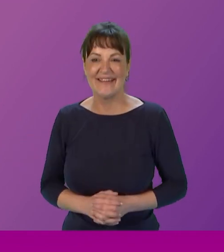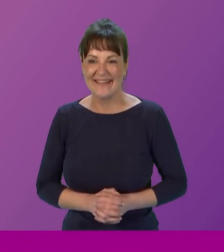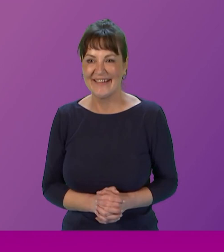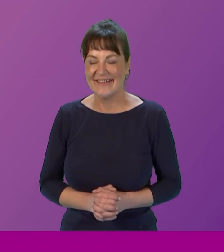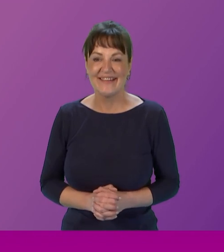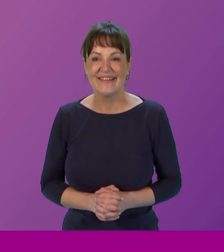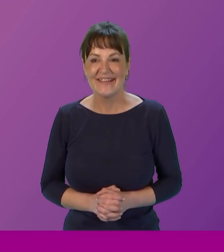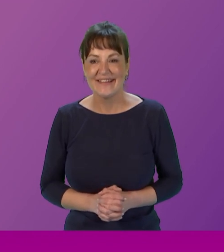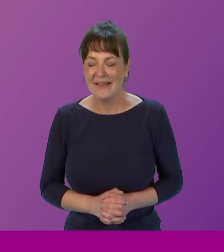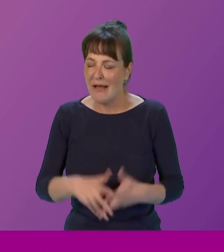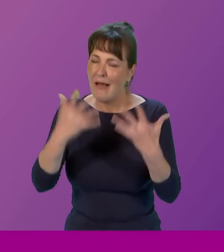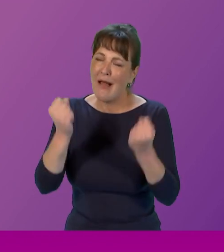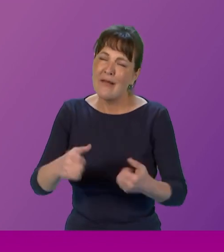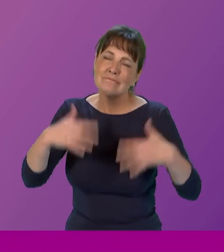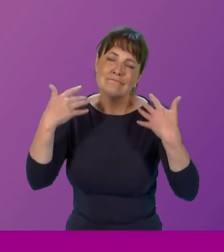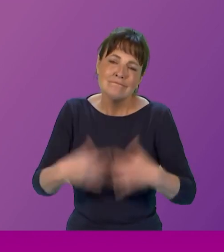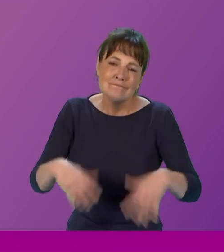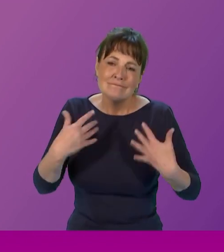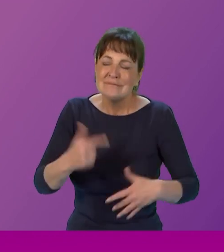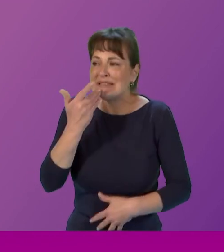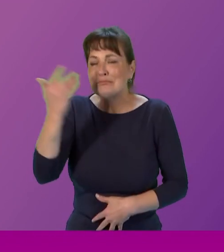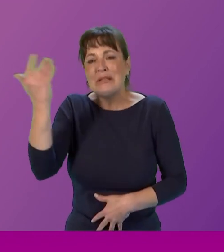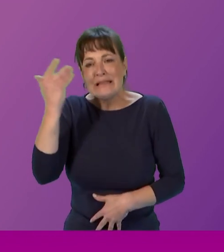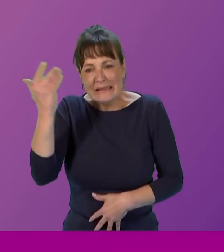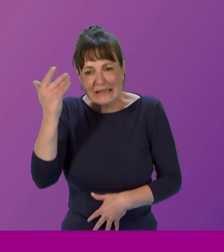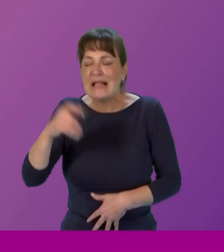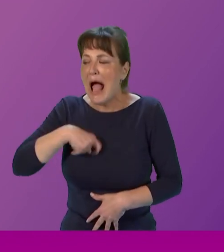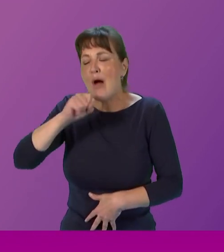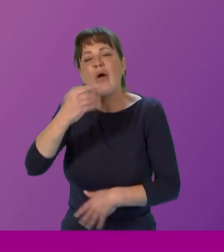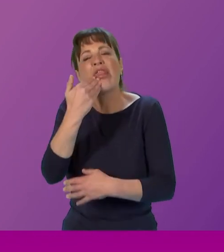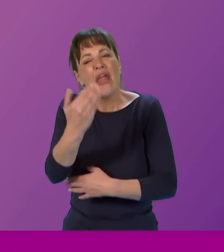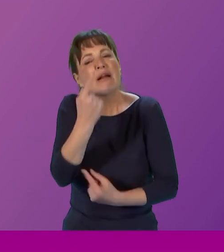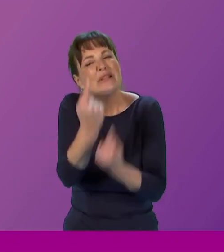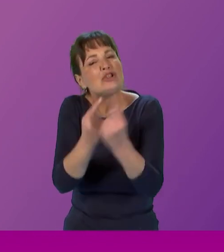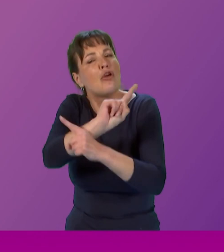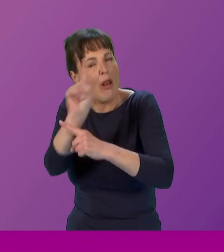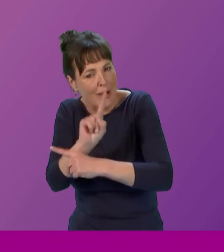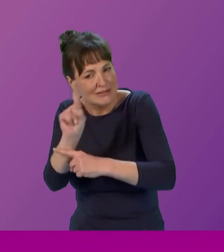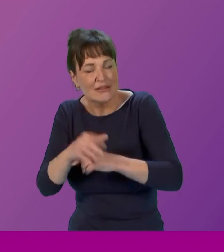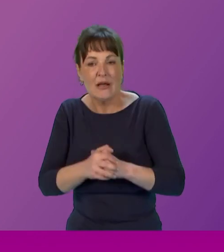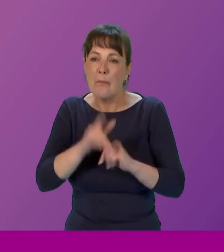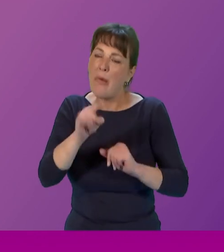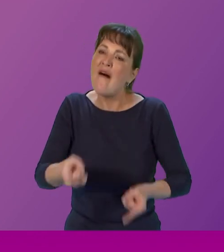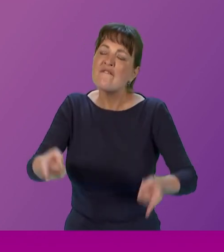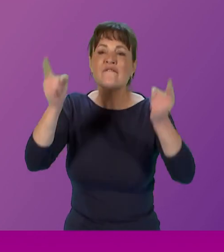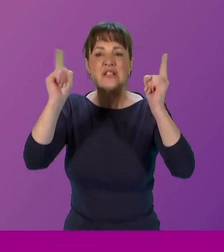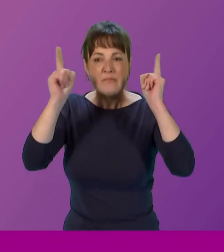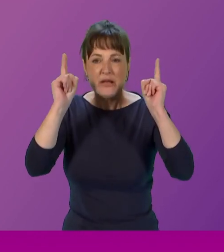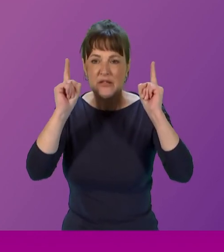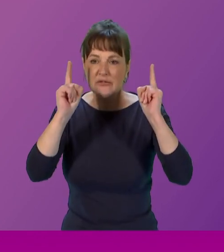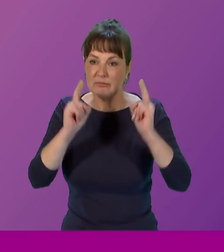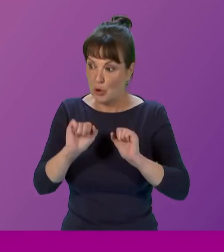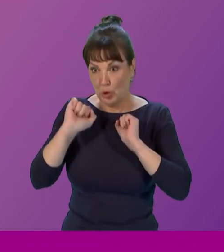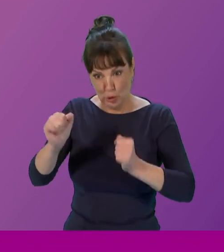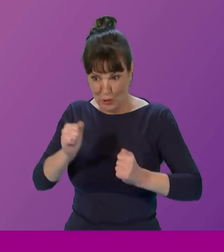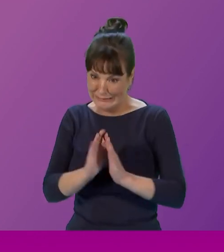We have fabulous speakers here today, and of course, I shall thank them on your behalf later. But, First Minister, due to your